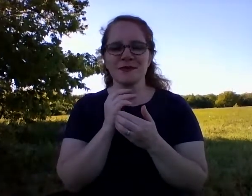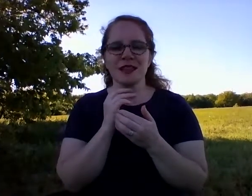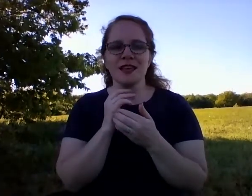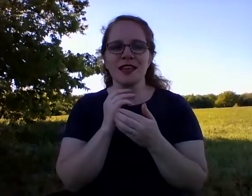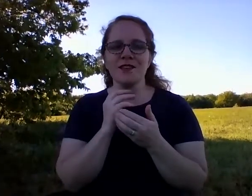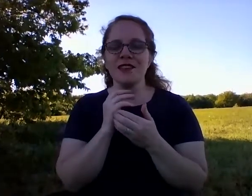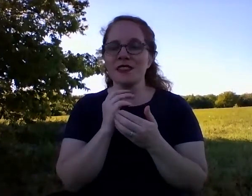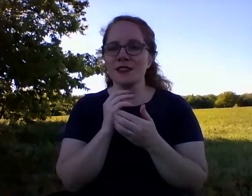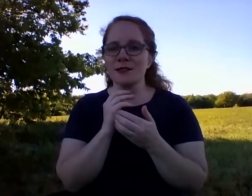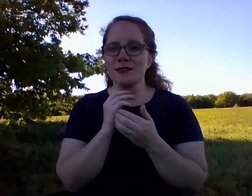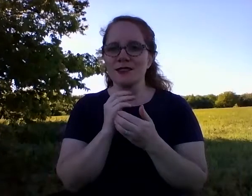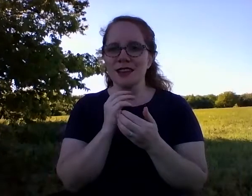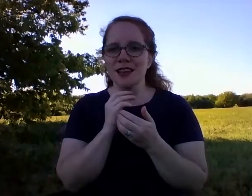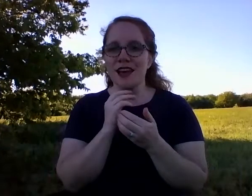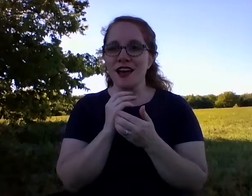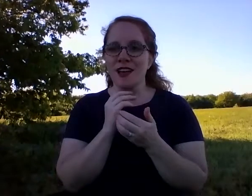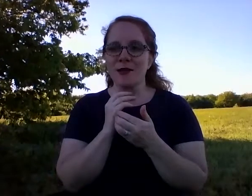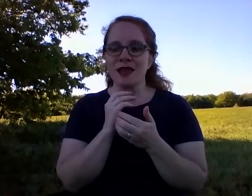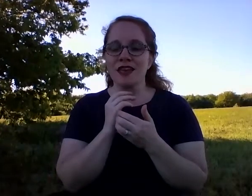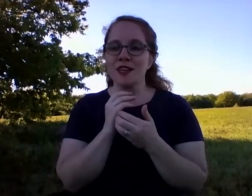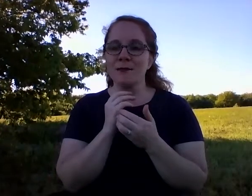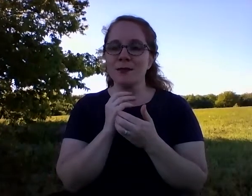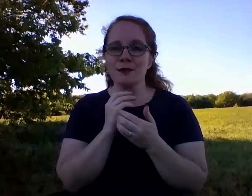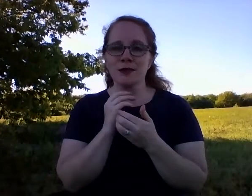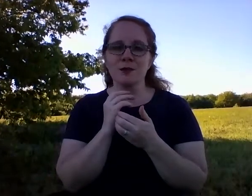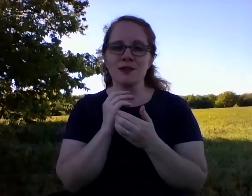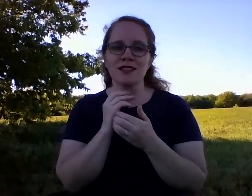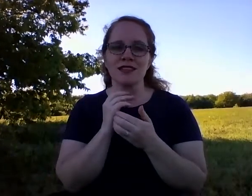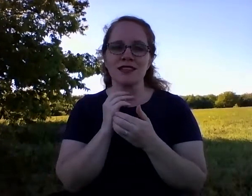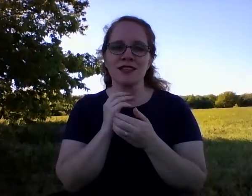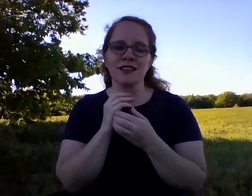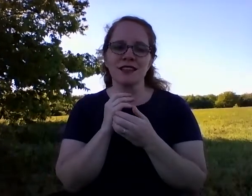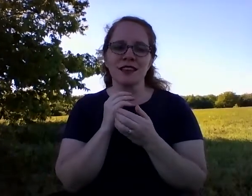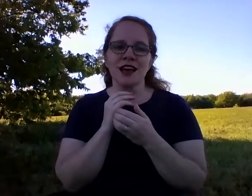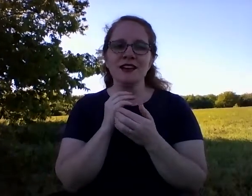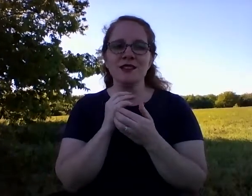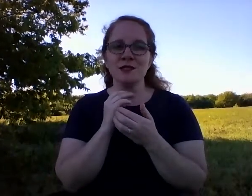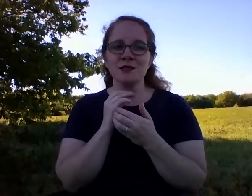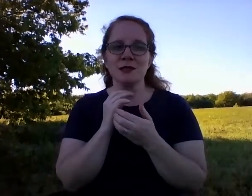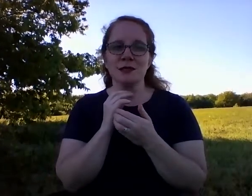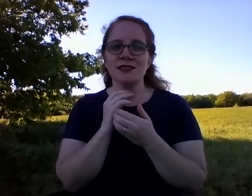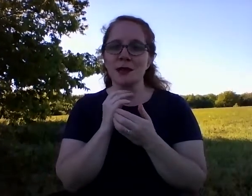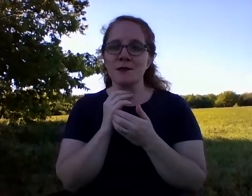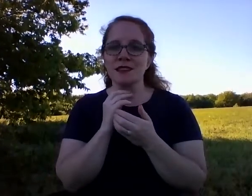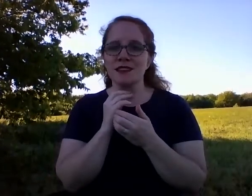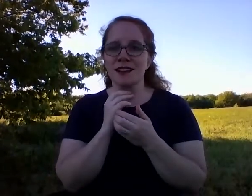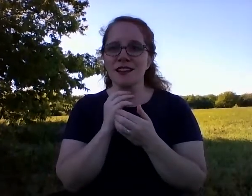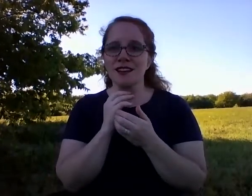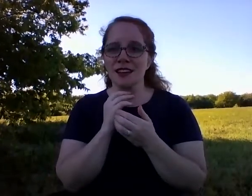Even though I am an imperfect person, I choose to accept God's love.